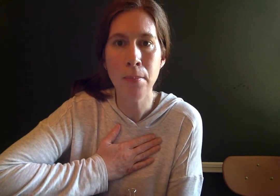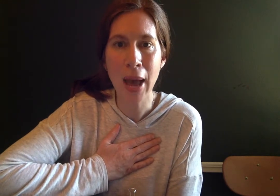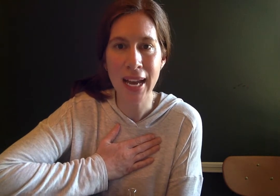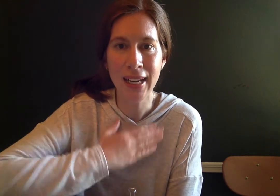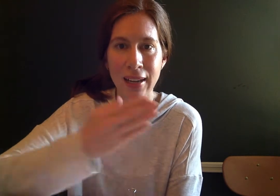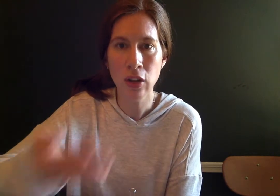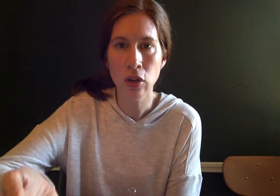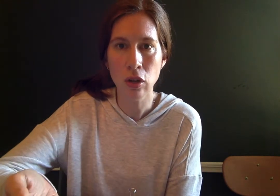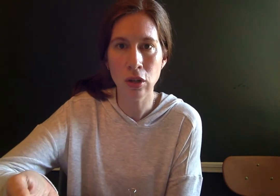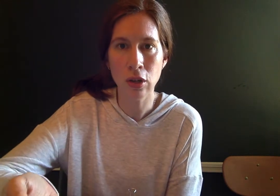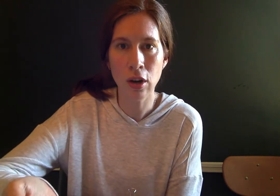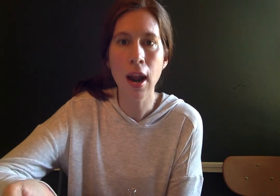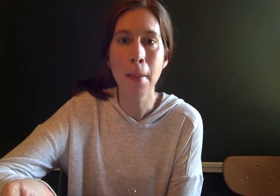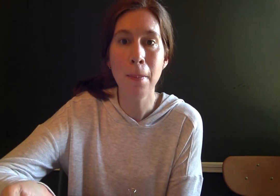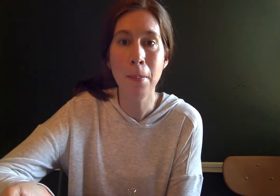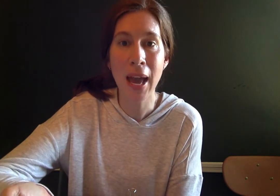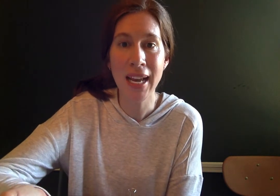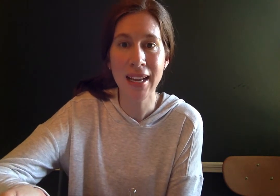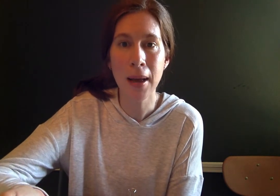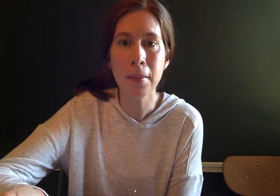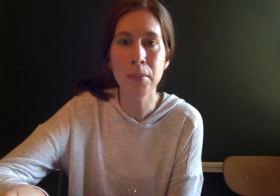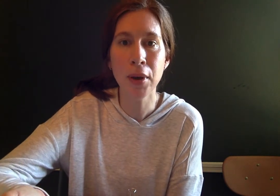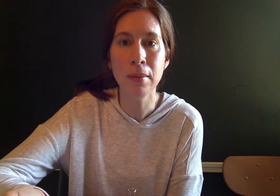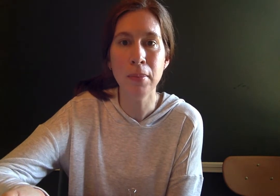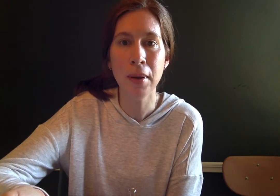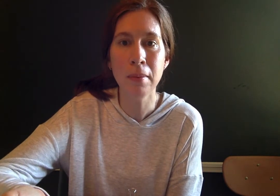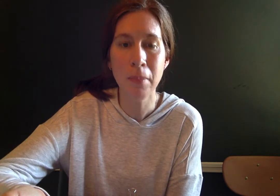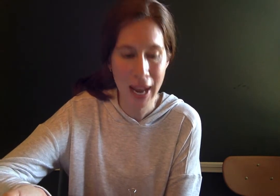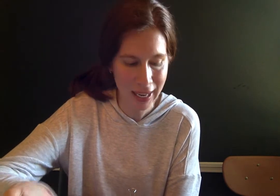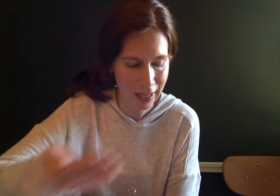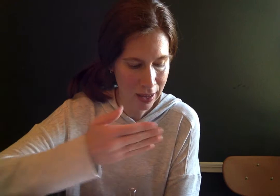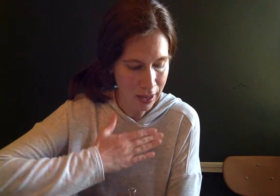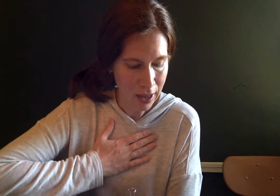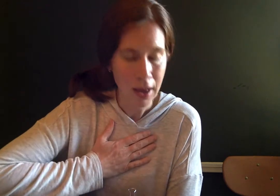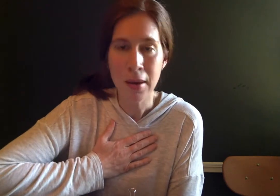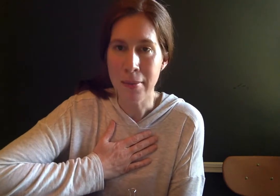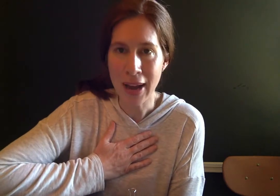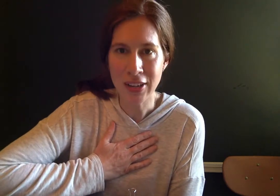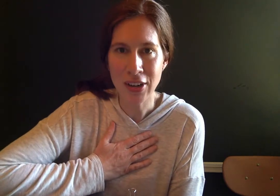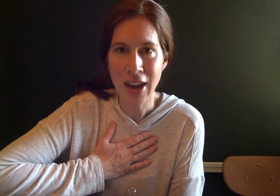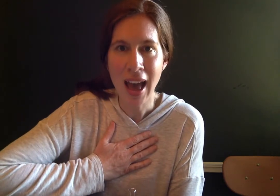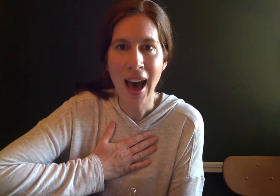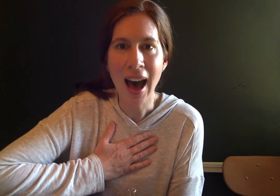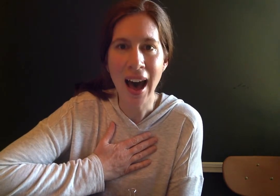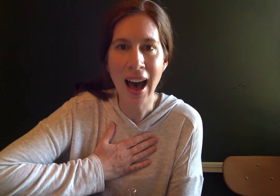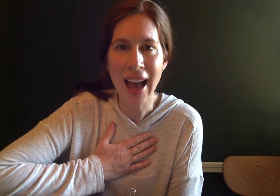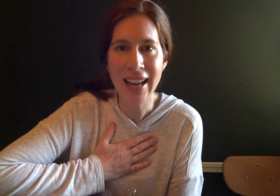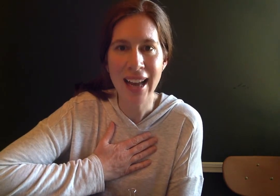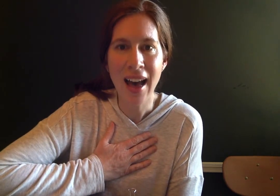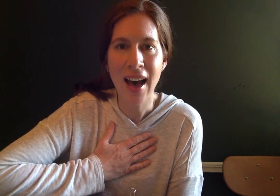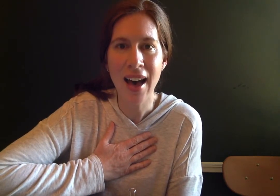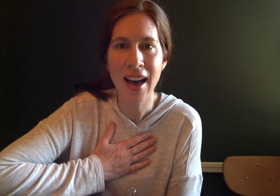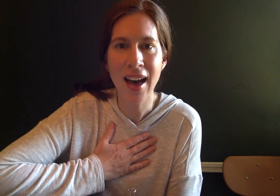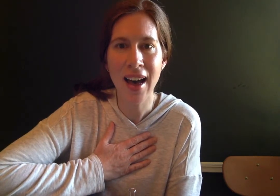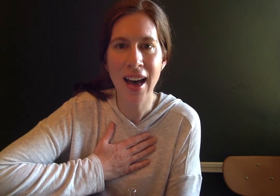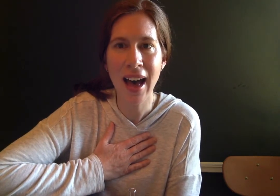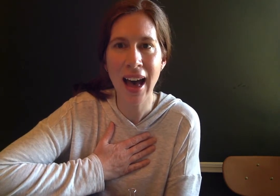Bake. Your turn. Bake. B B B. My turn. High. H H H.